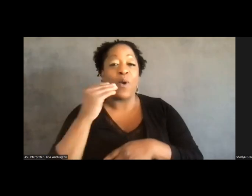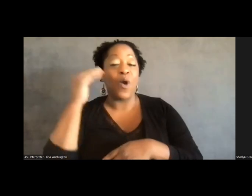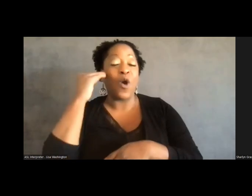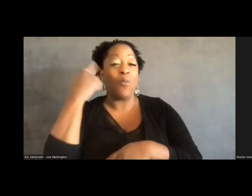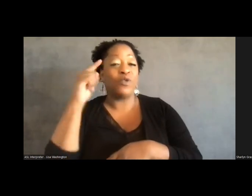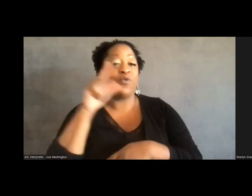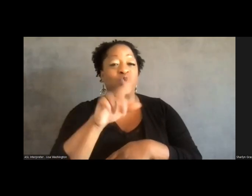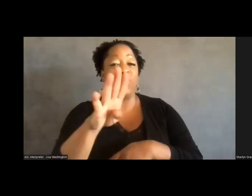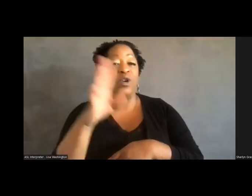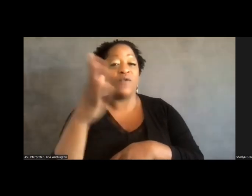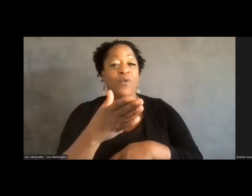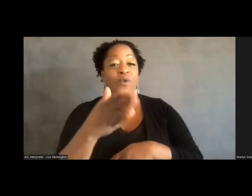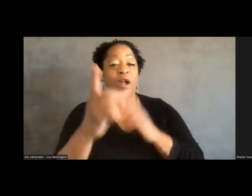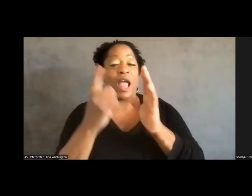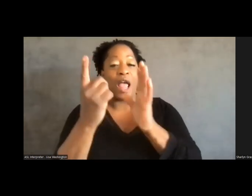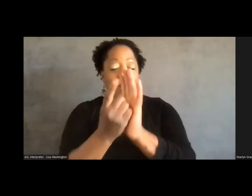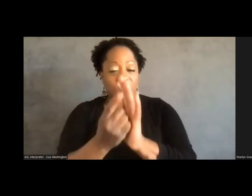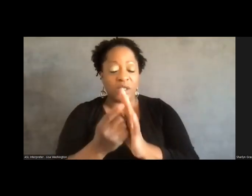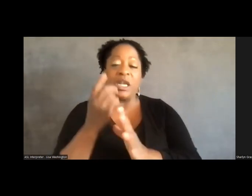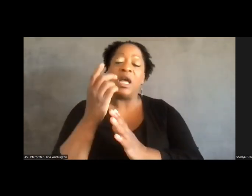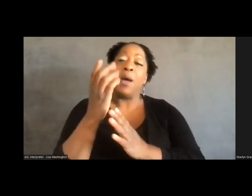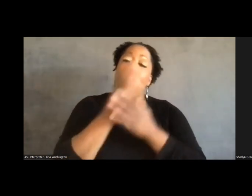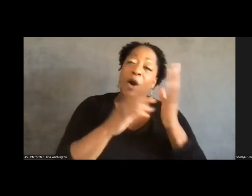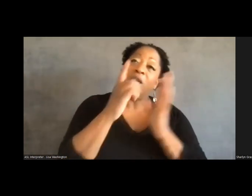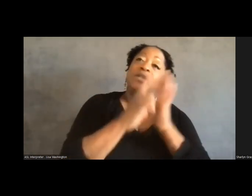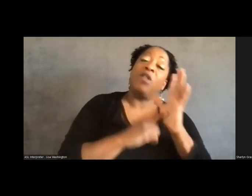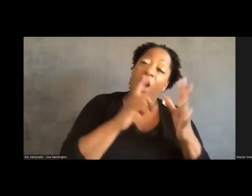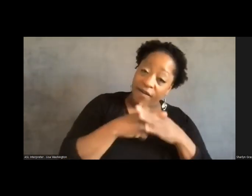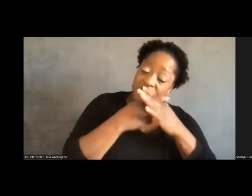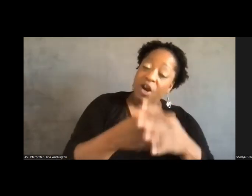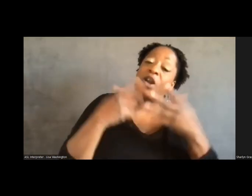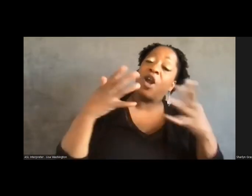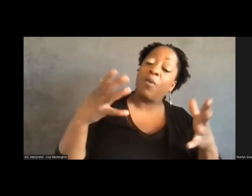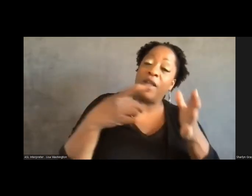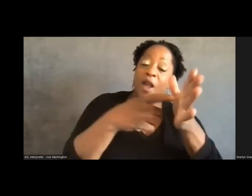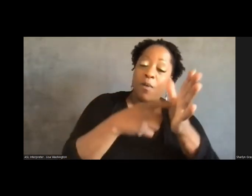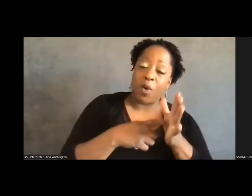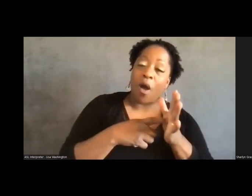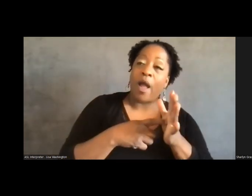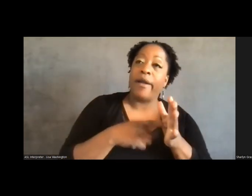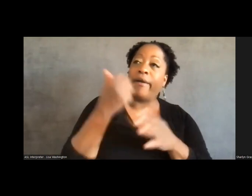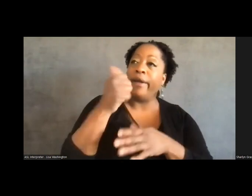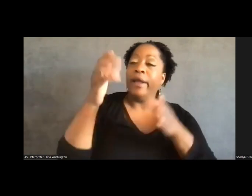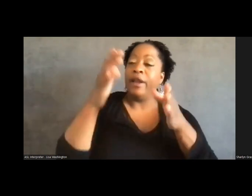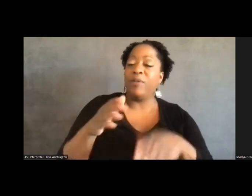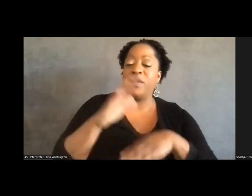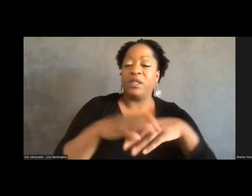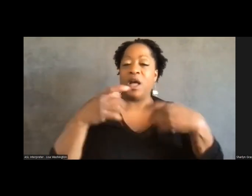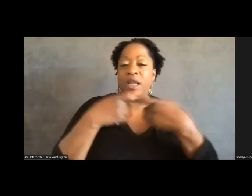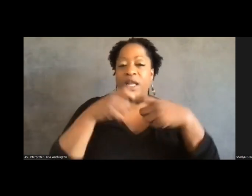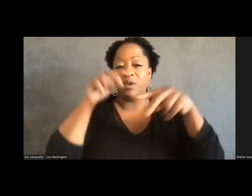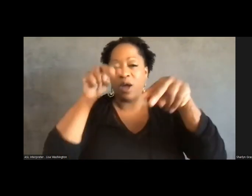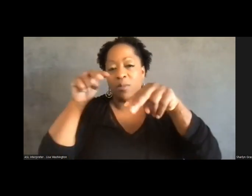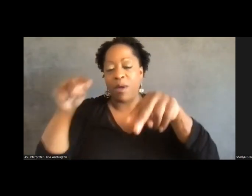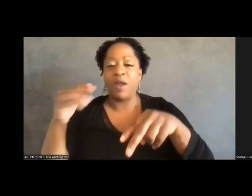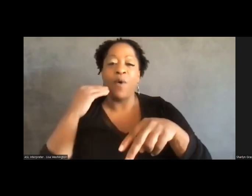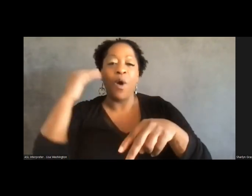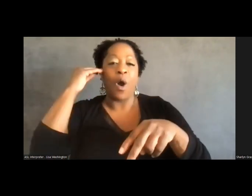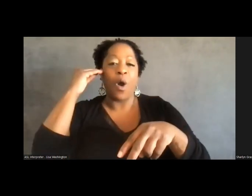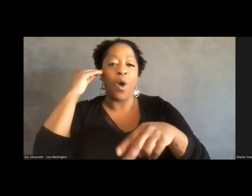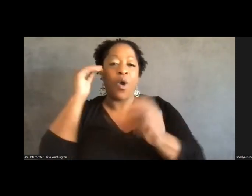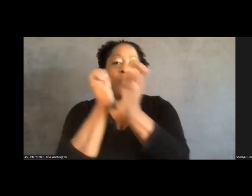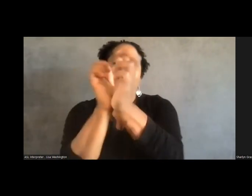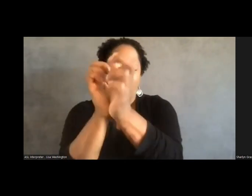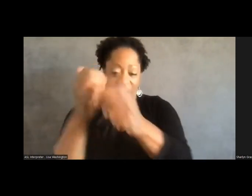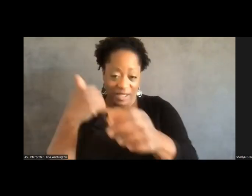So there are parts of the law that are in effect, like parts of the law that require anyone on electronic monitoring and house arrest to have periods